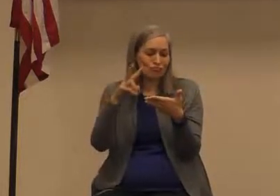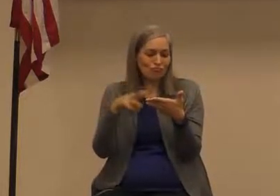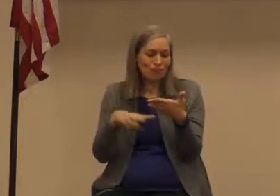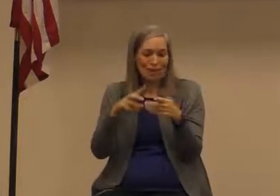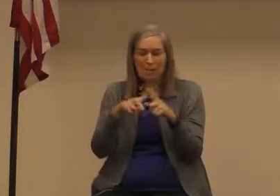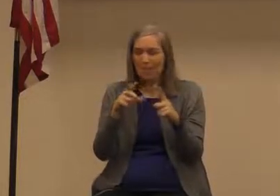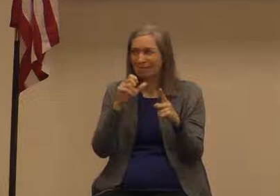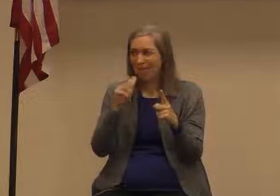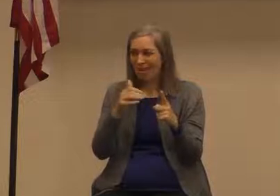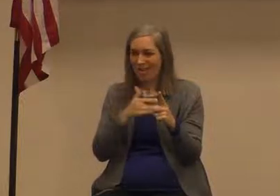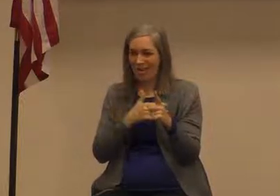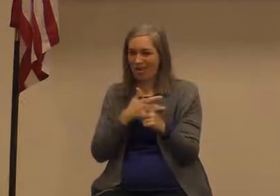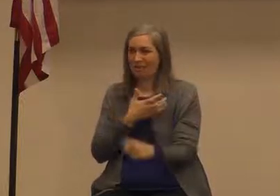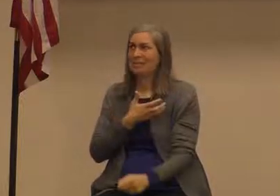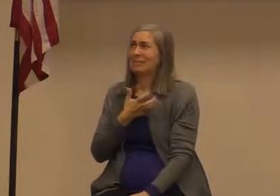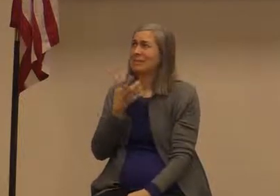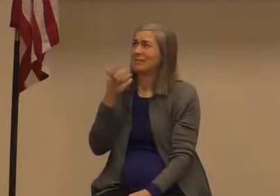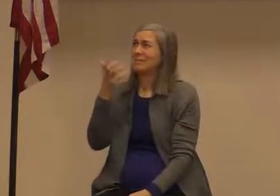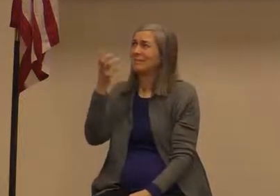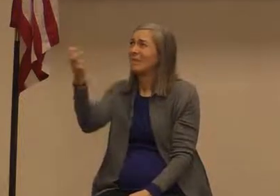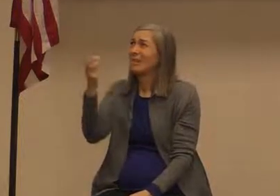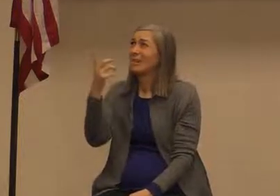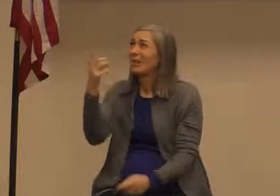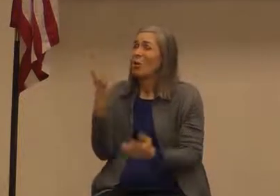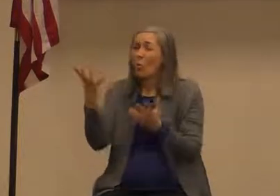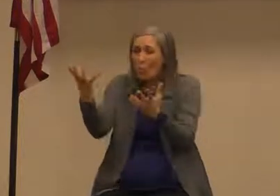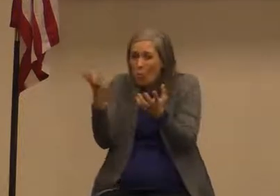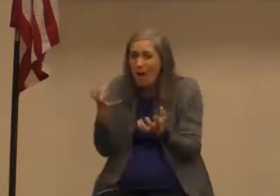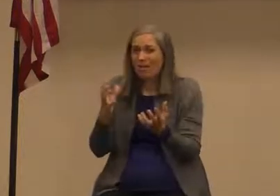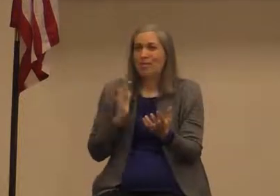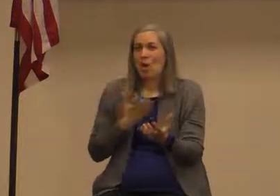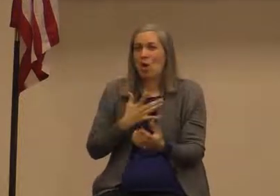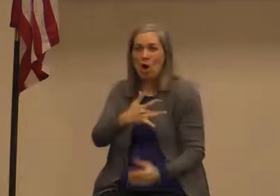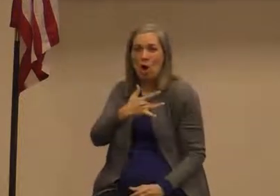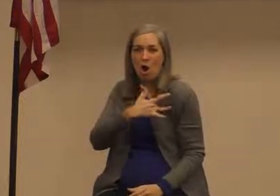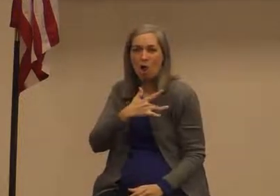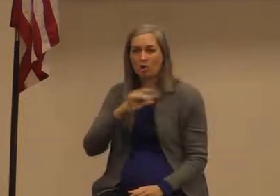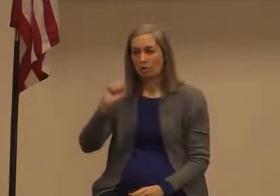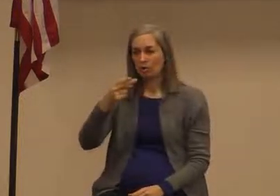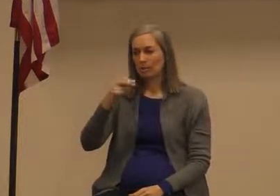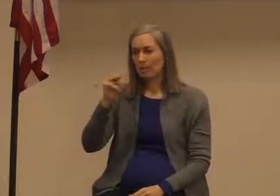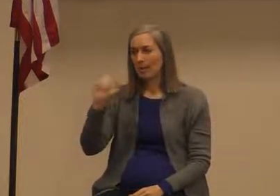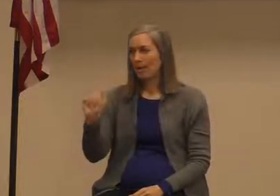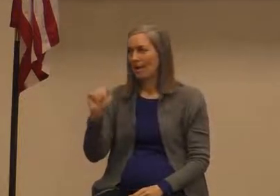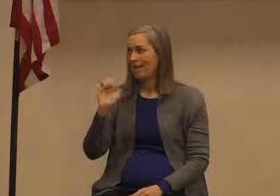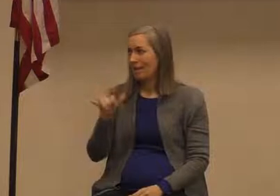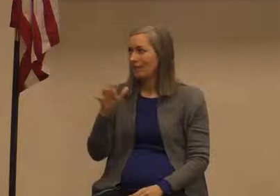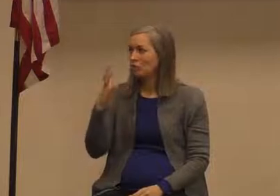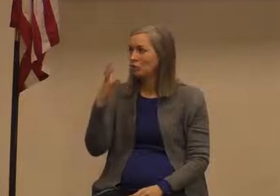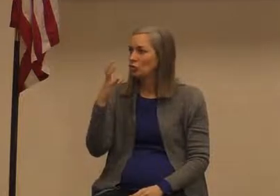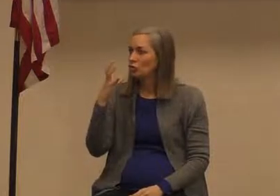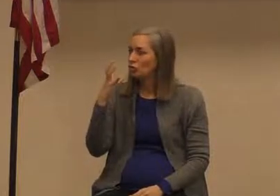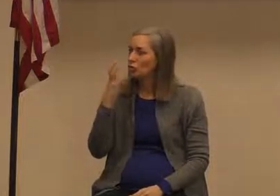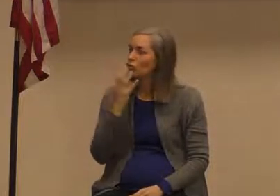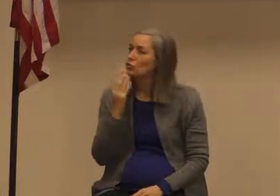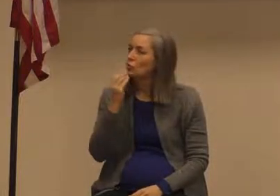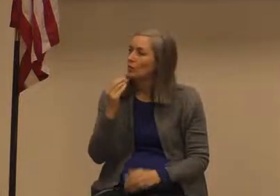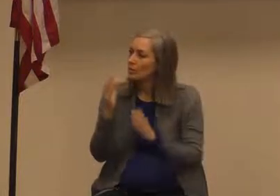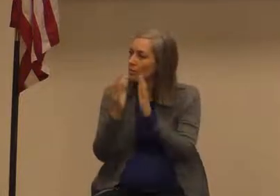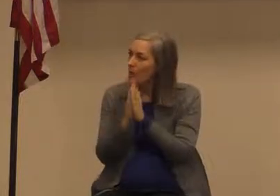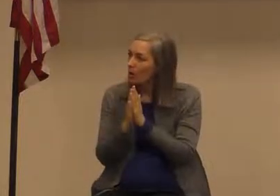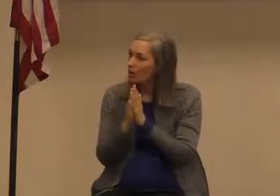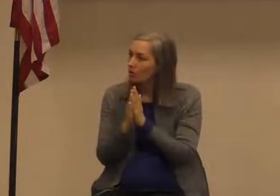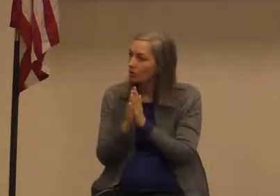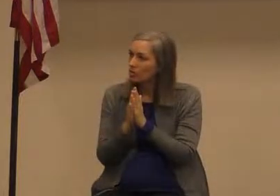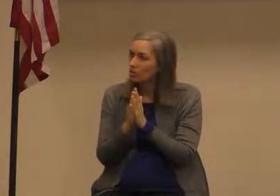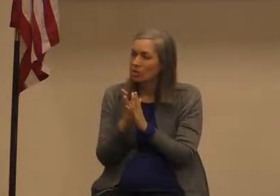and that's what he really wants so so the Shema is this Jewish prayer that the Jews to this day recite twice a day it